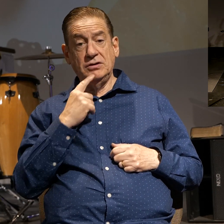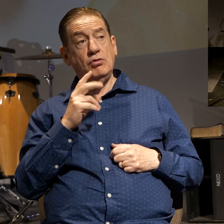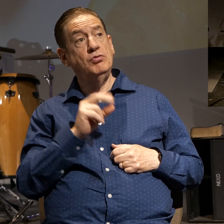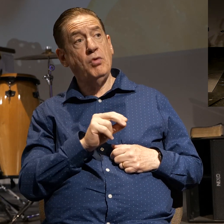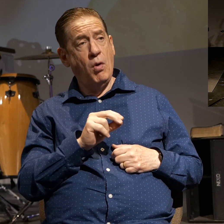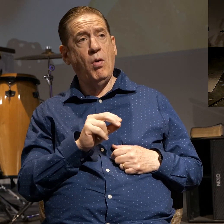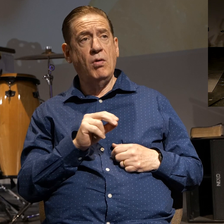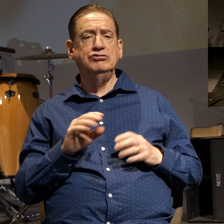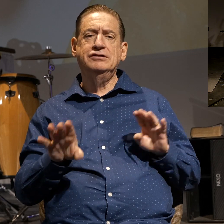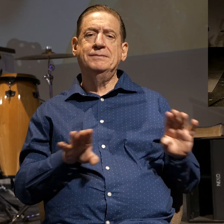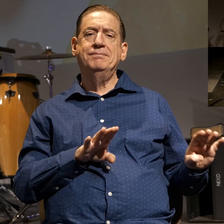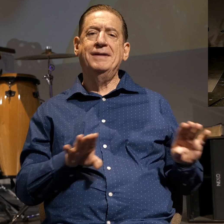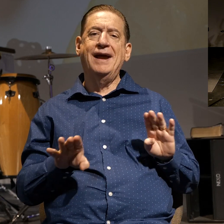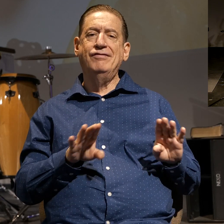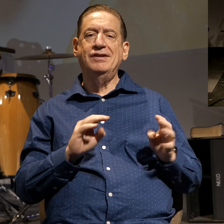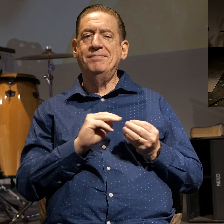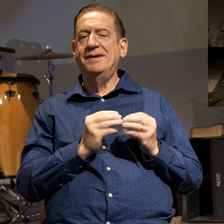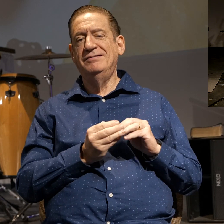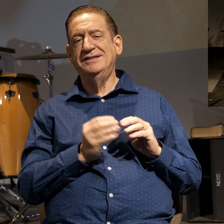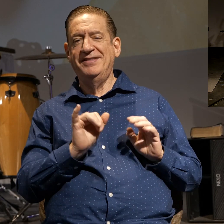behavioral modification. It's law.